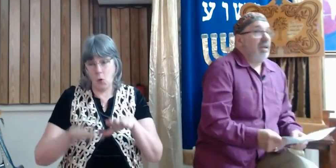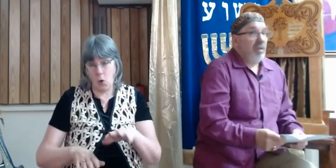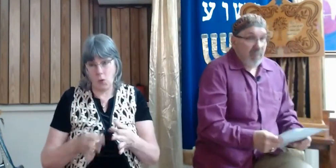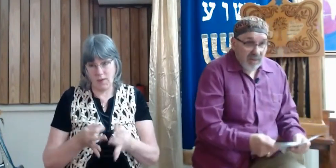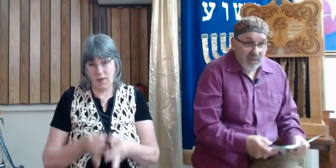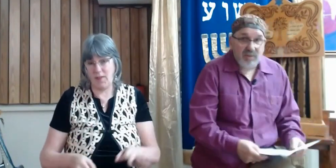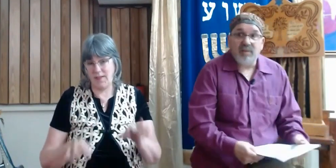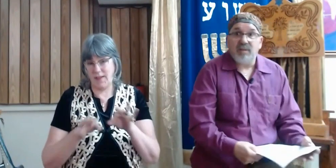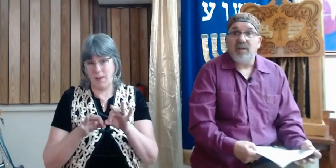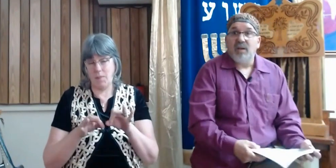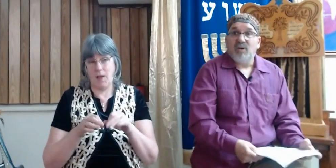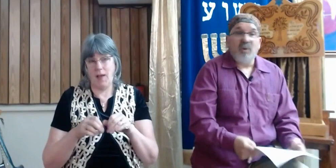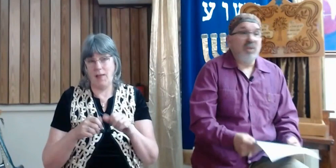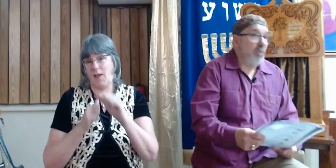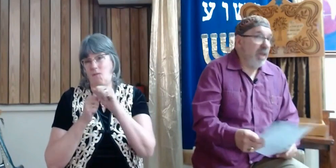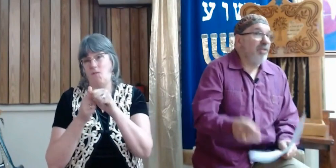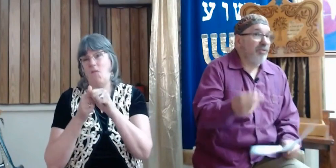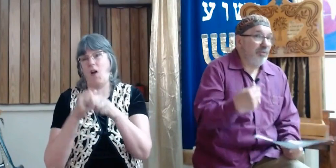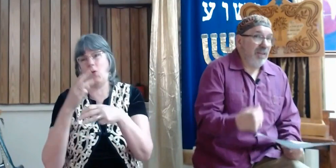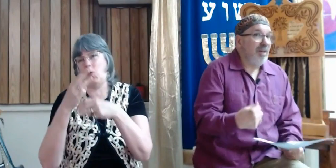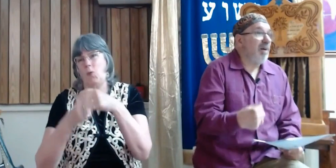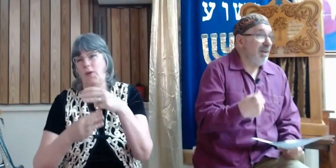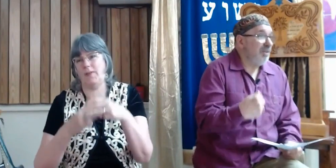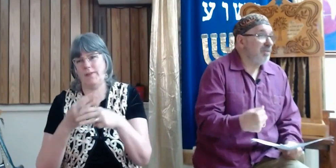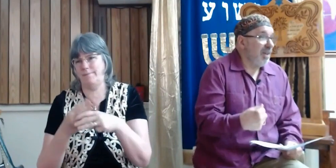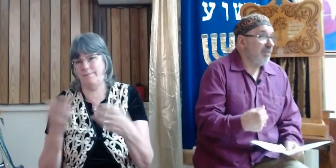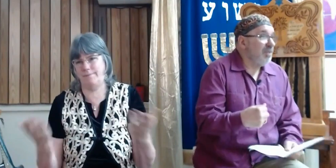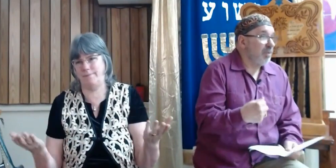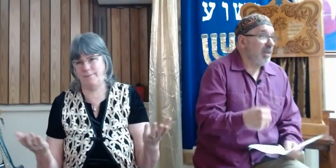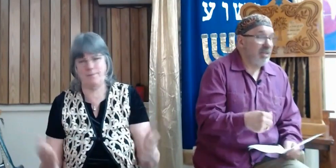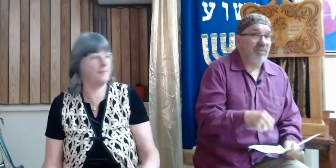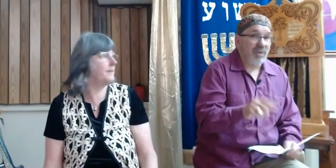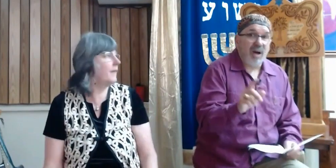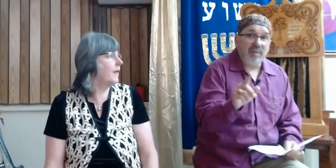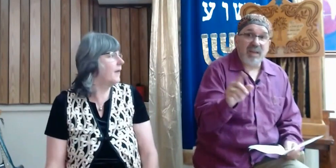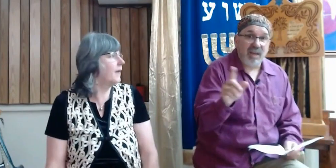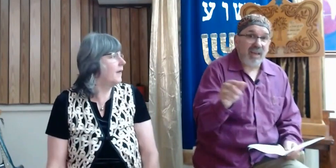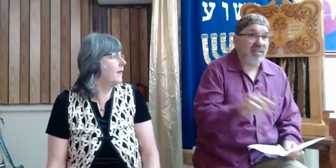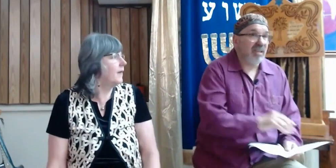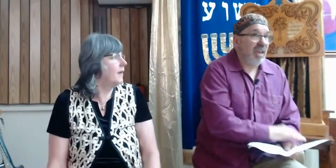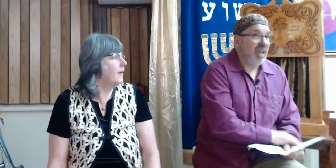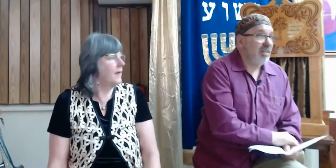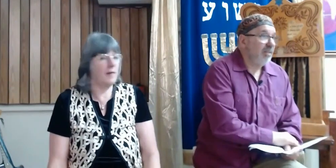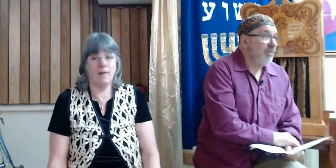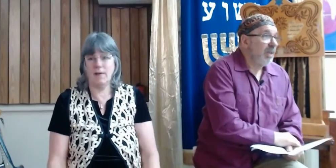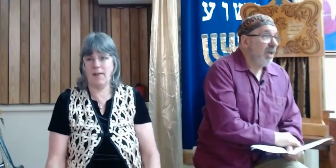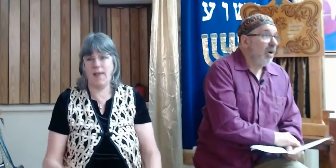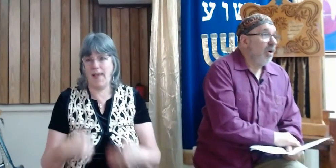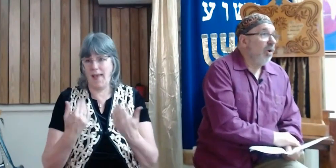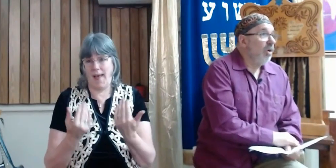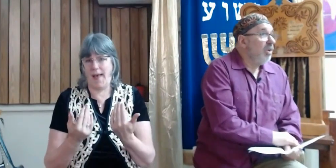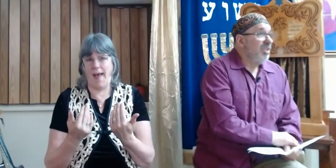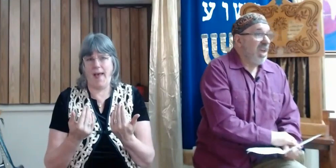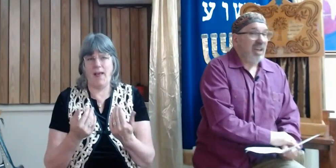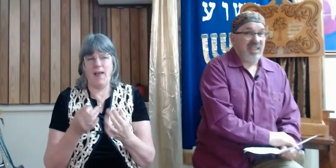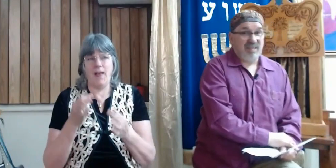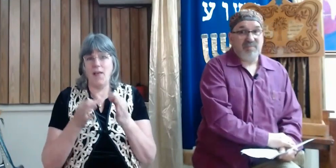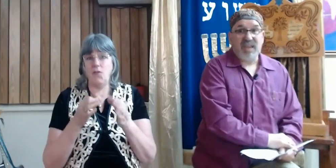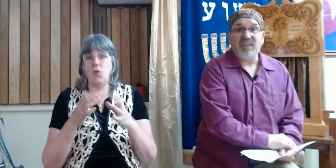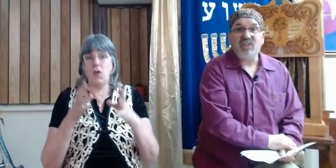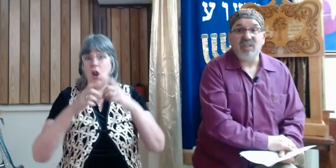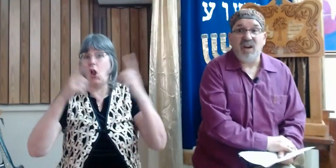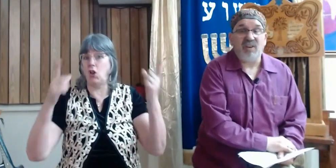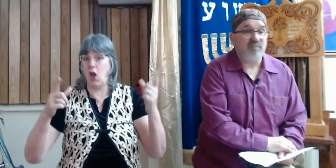Can you imagine when the way you feel about yourself is relative to how many likes you get, or the